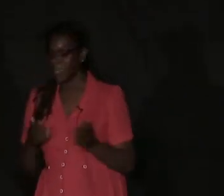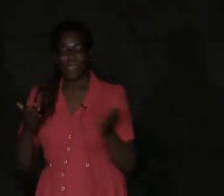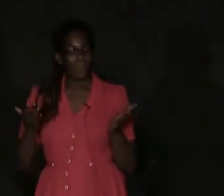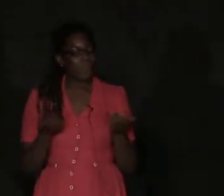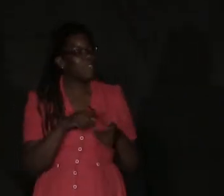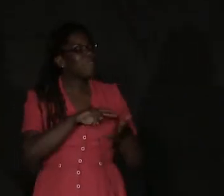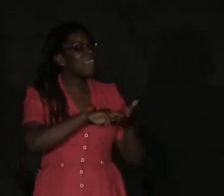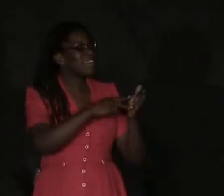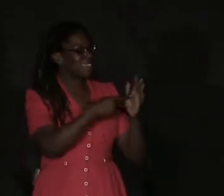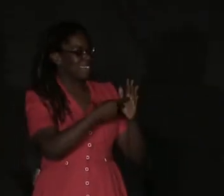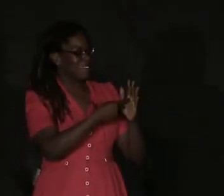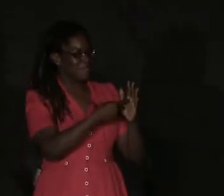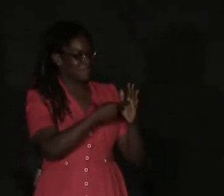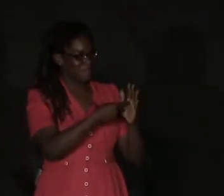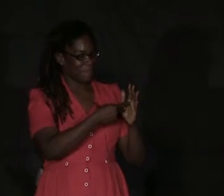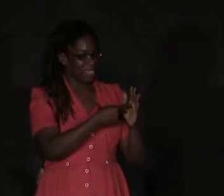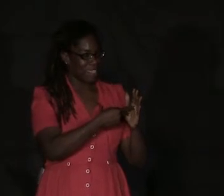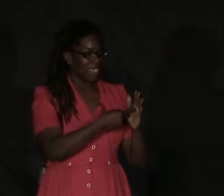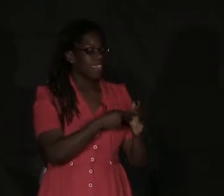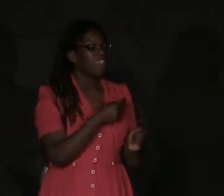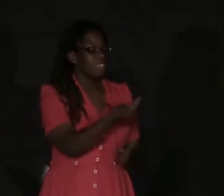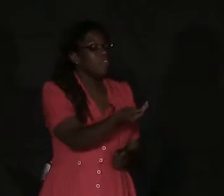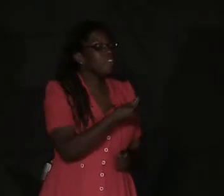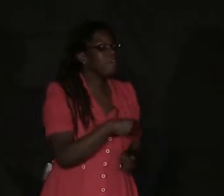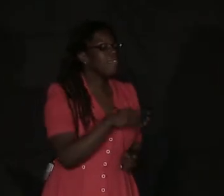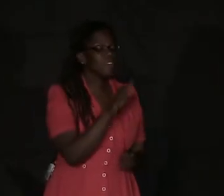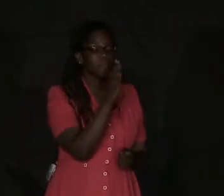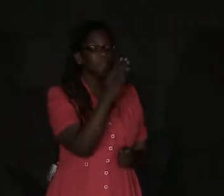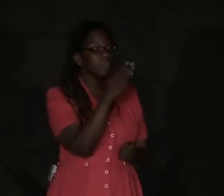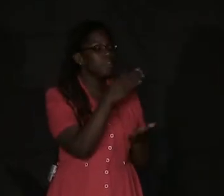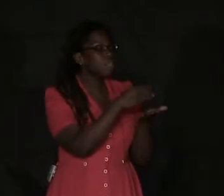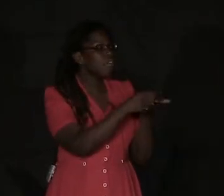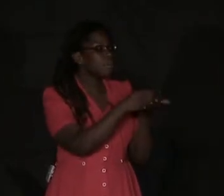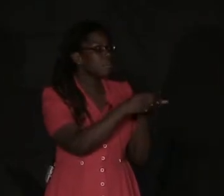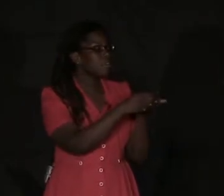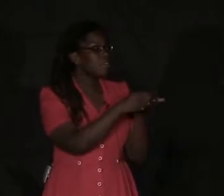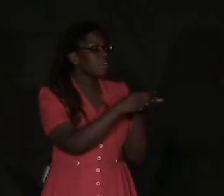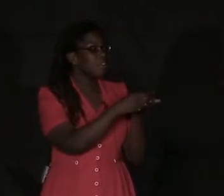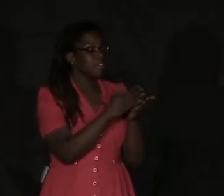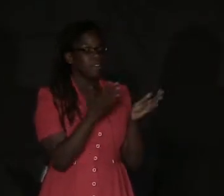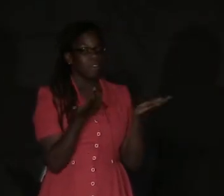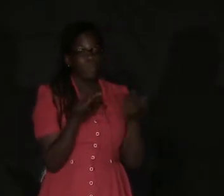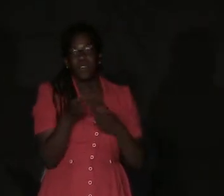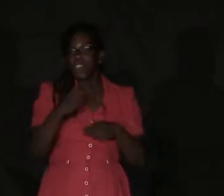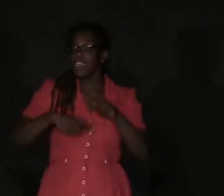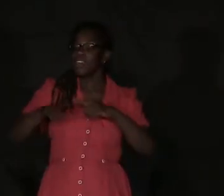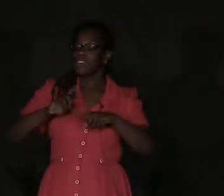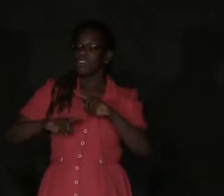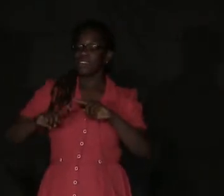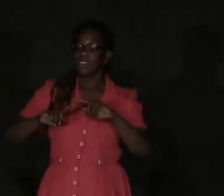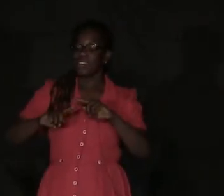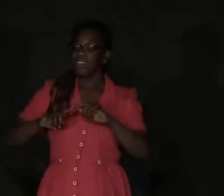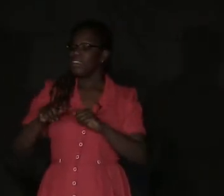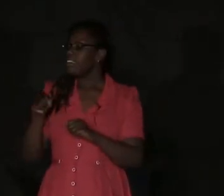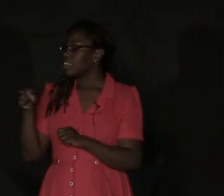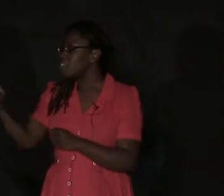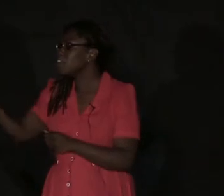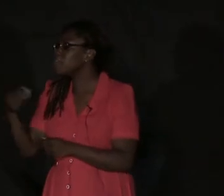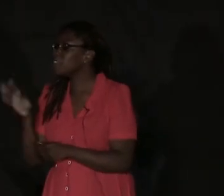What you meant. Can you give me the blue cup. What you signed. Can you give me